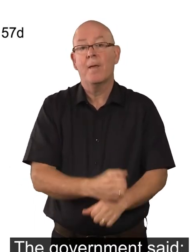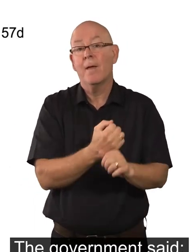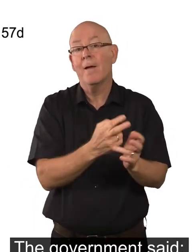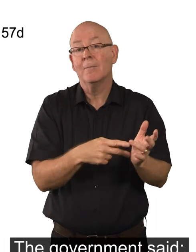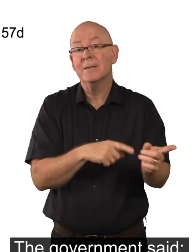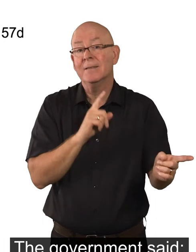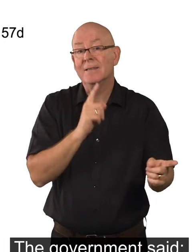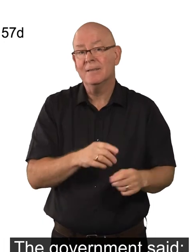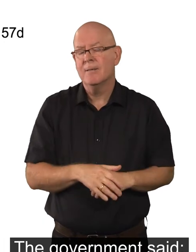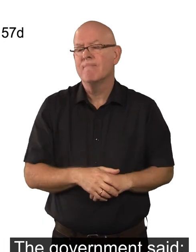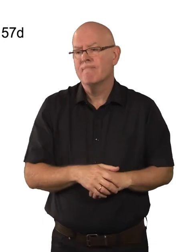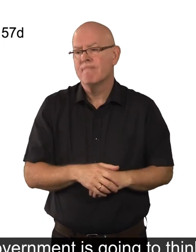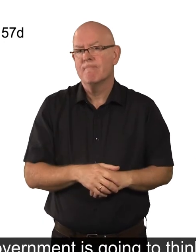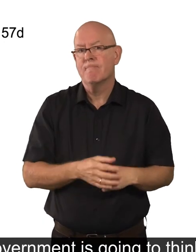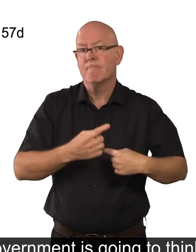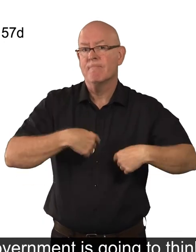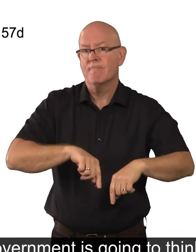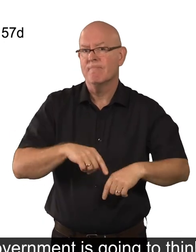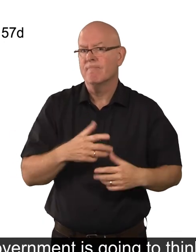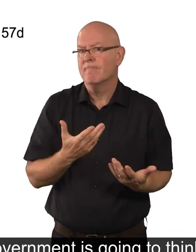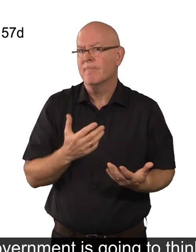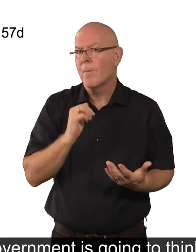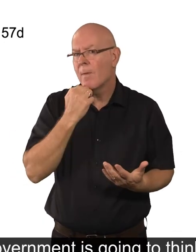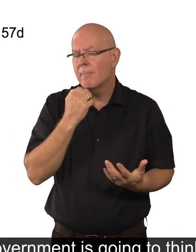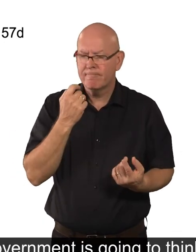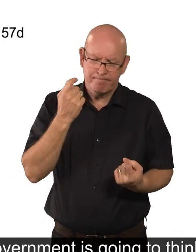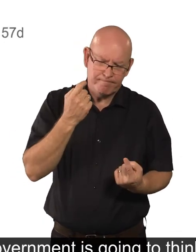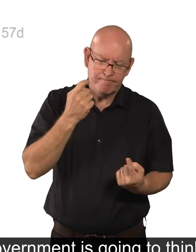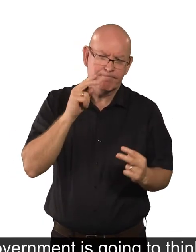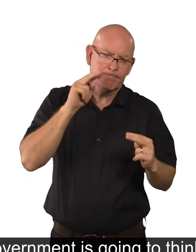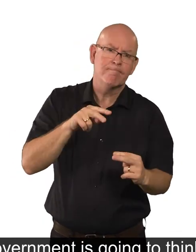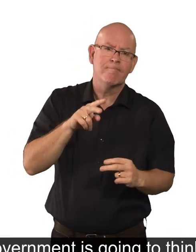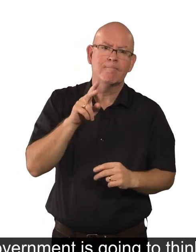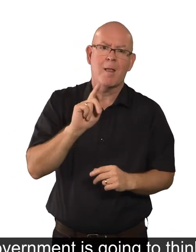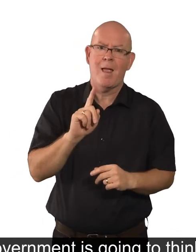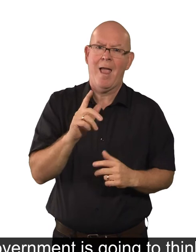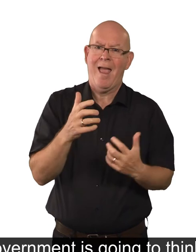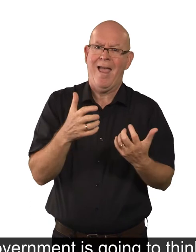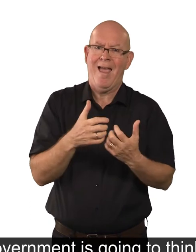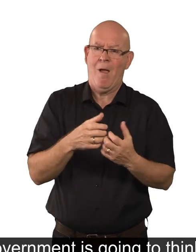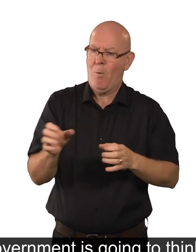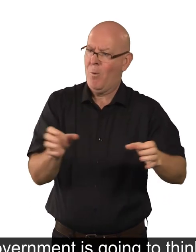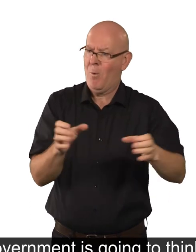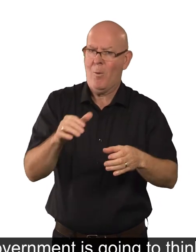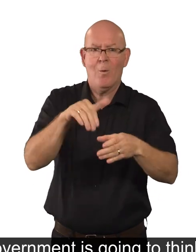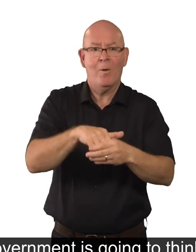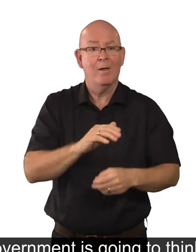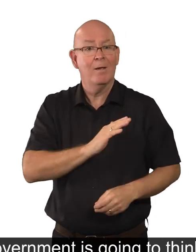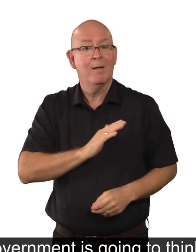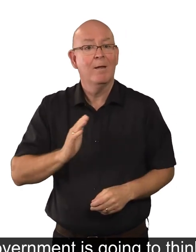The government said, The government is going to think again about how it employs people in the armed forces